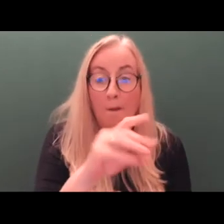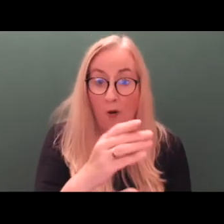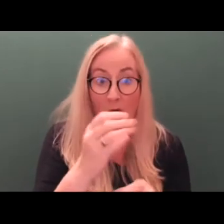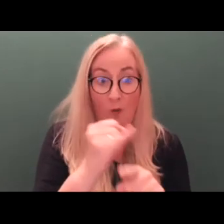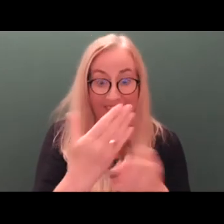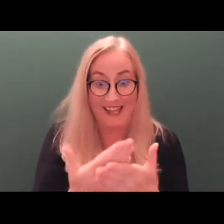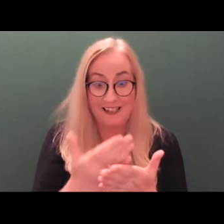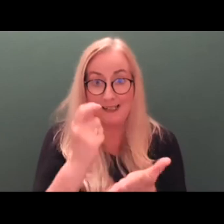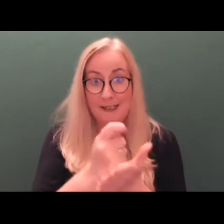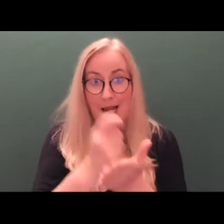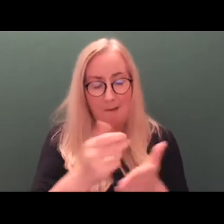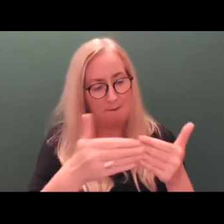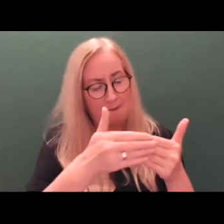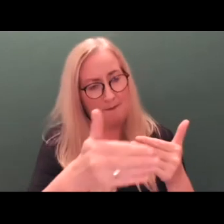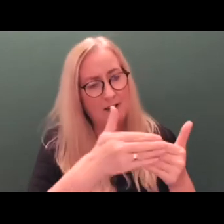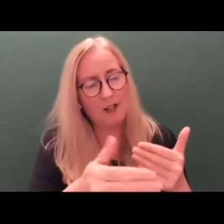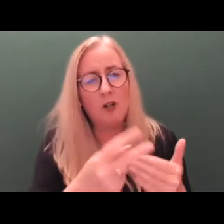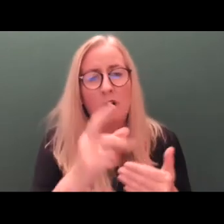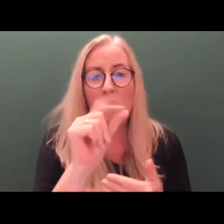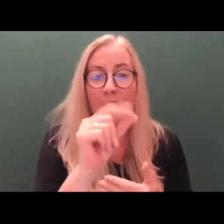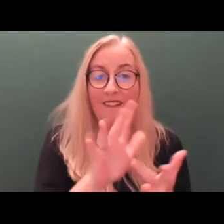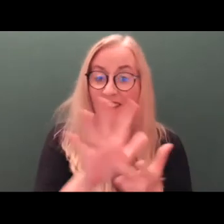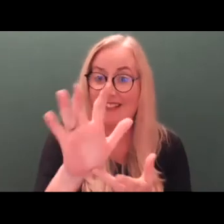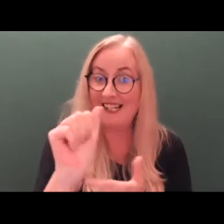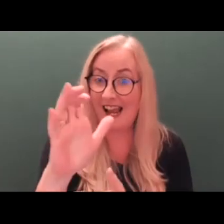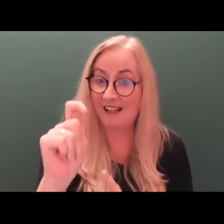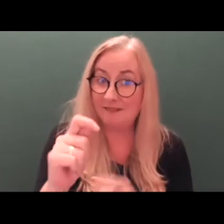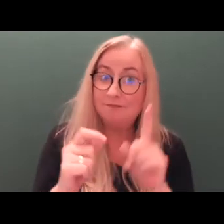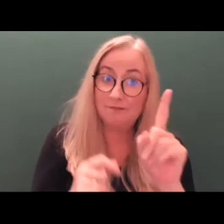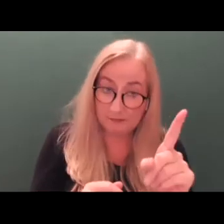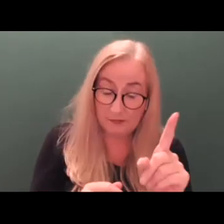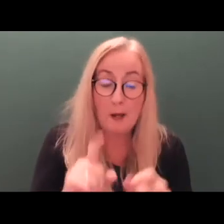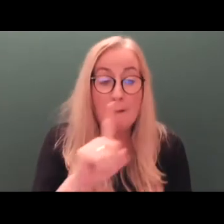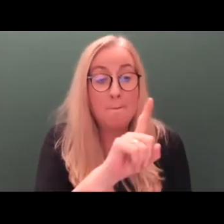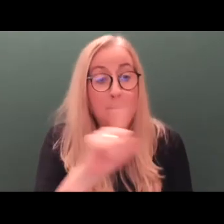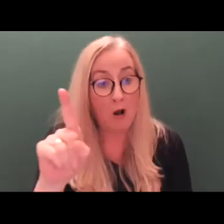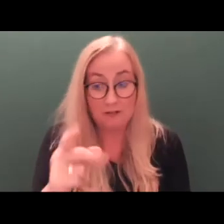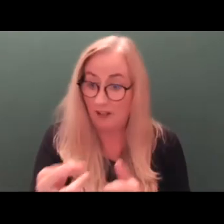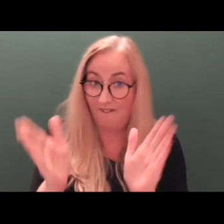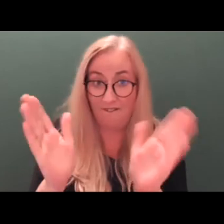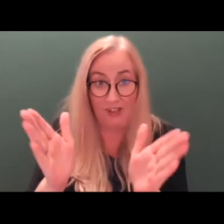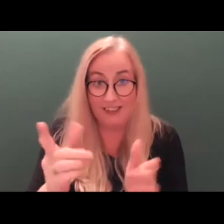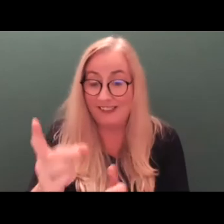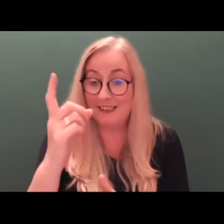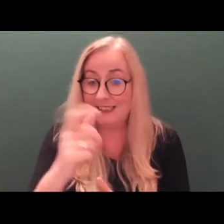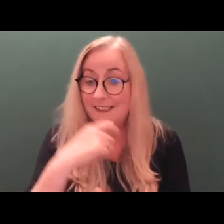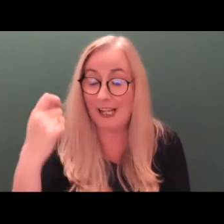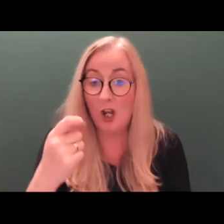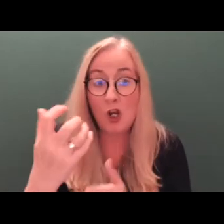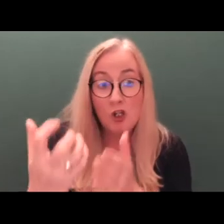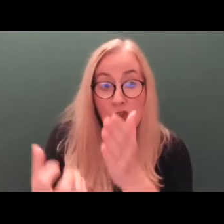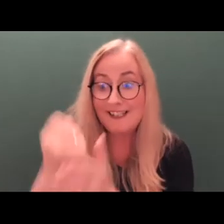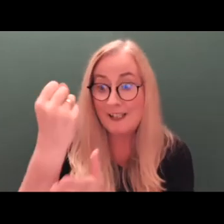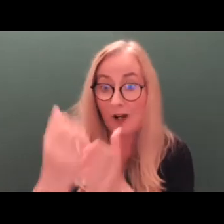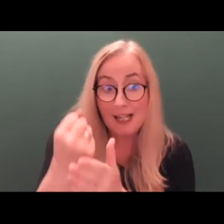provided for in the 2015 Act. However, as already said, the success of the move